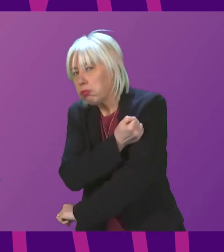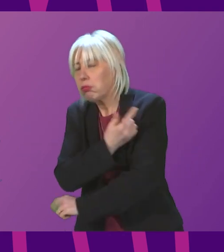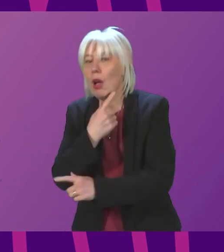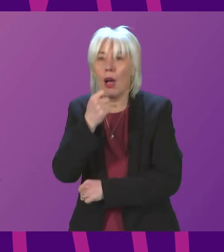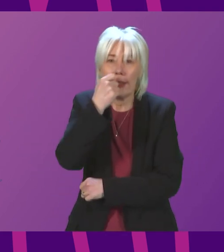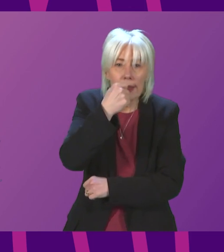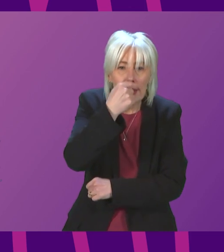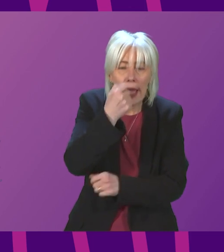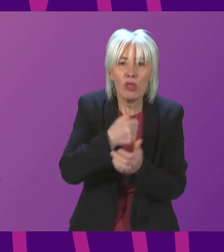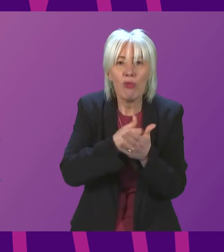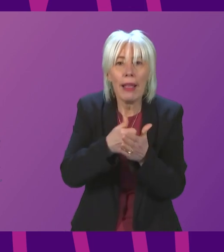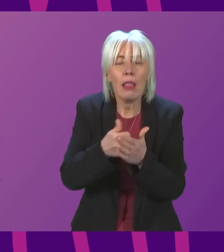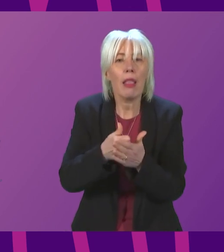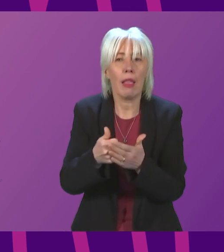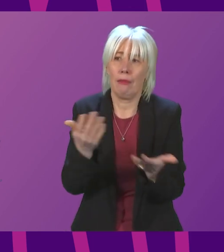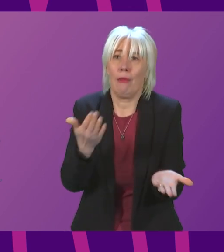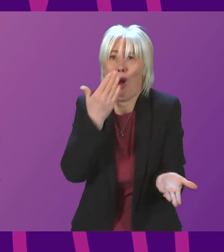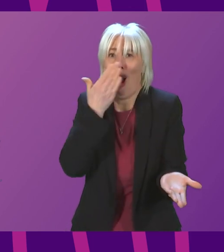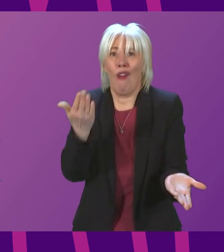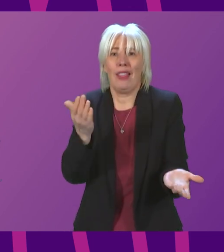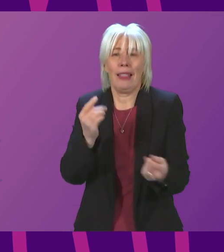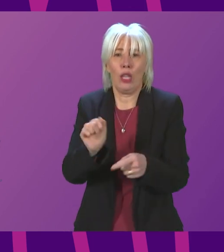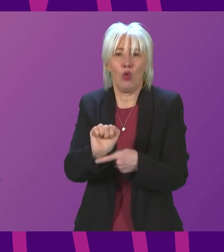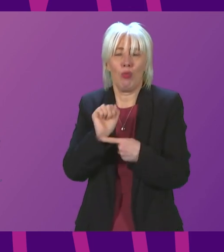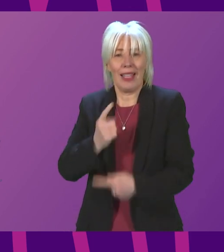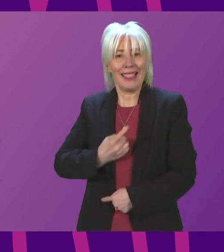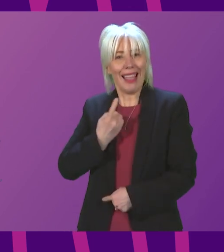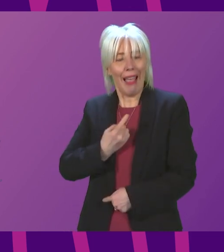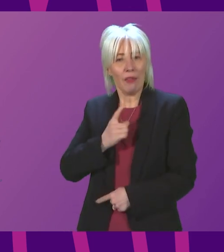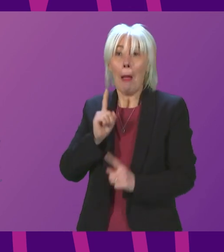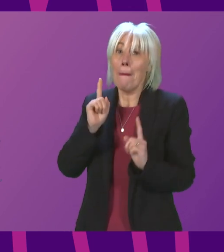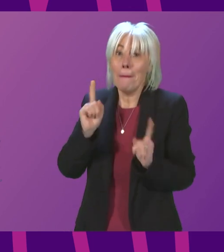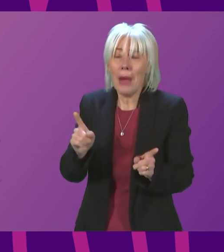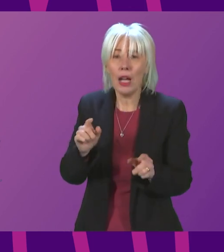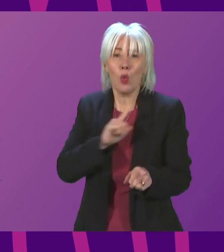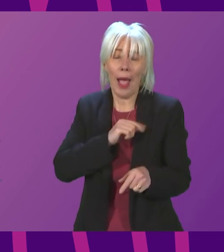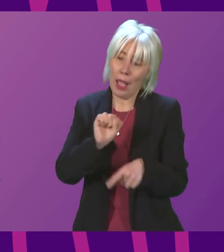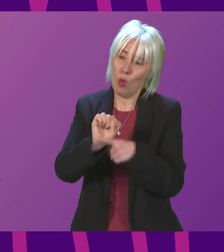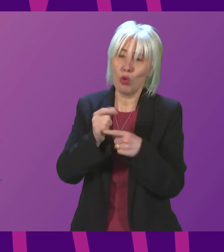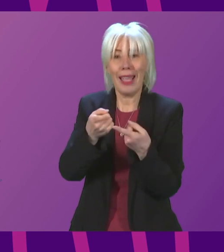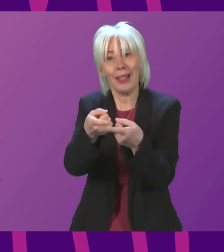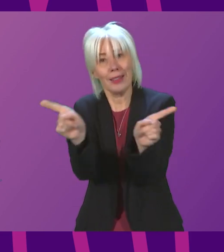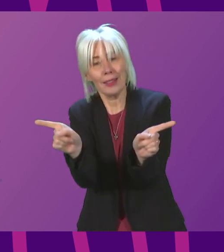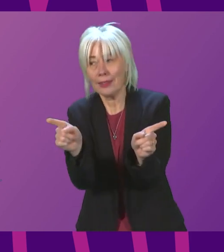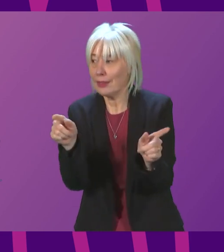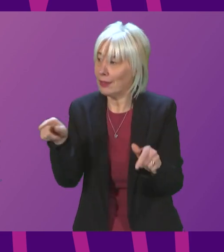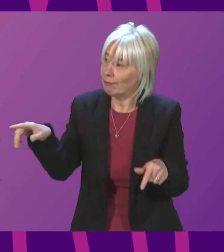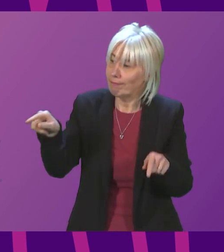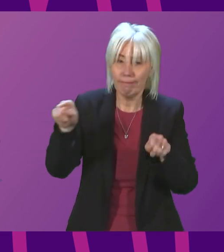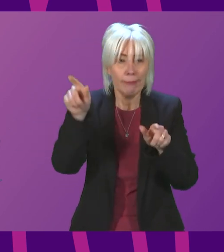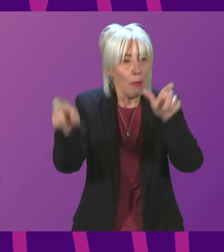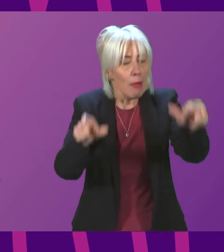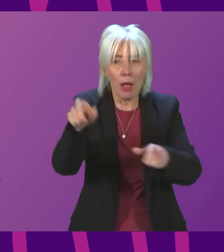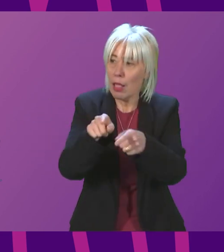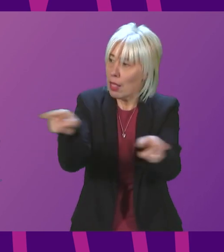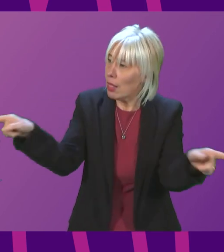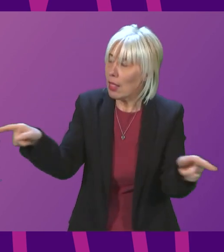regularly obviously to protect ourselves but we also do it to protect others to protect those around us and